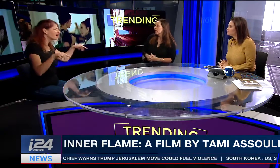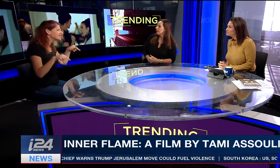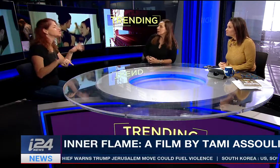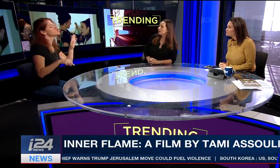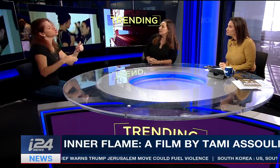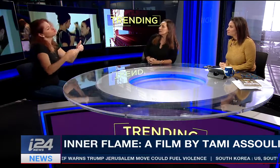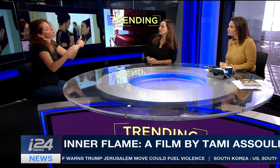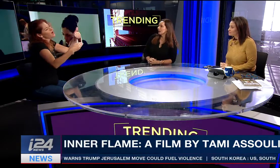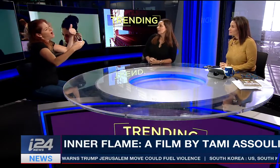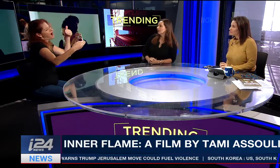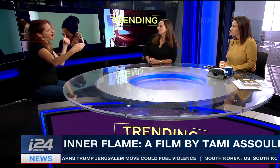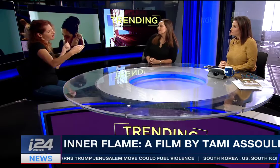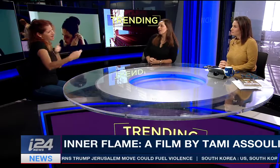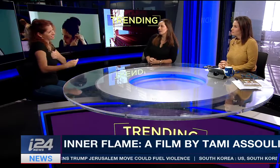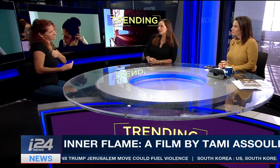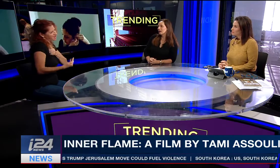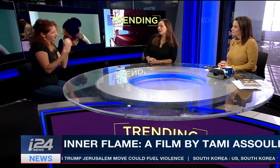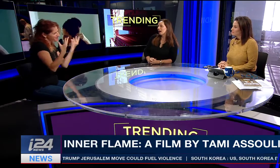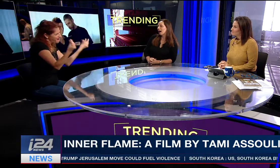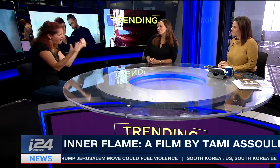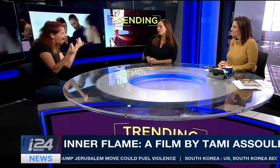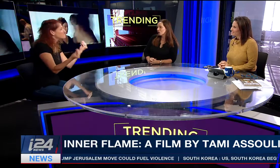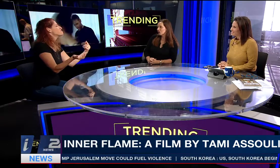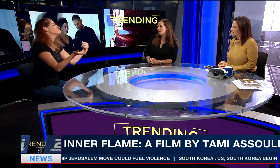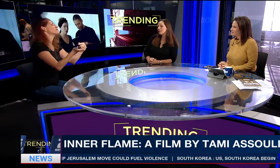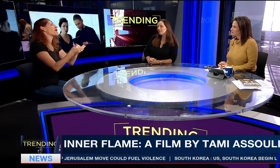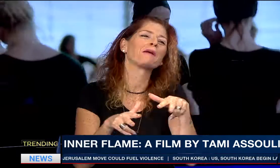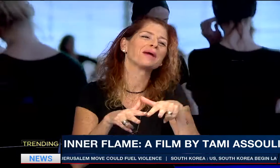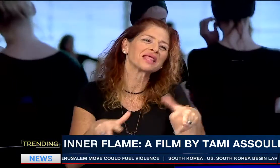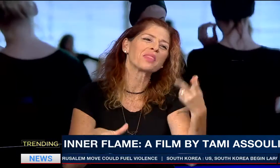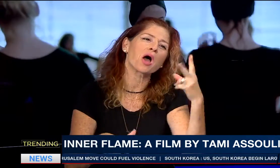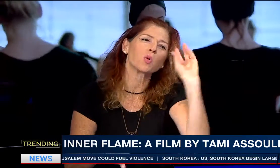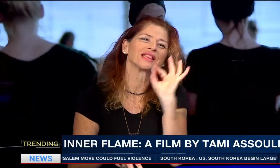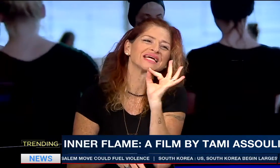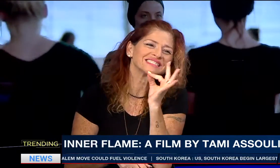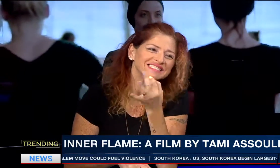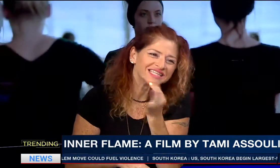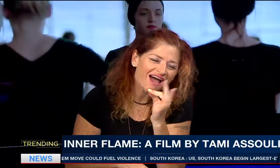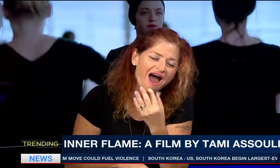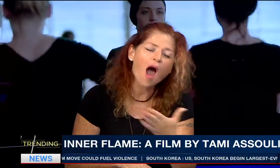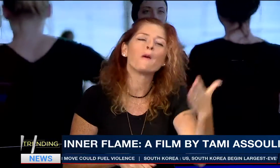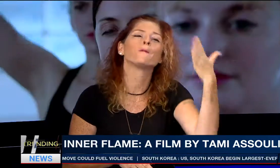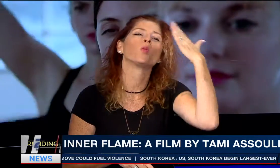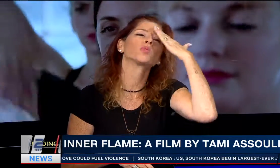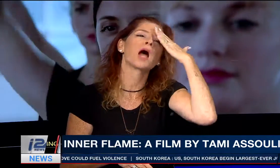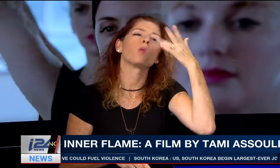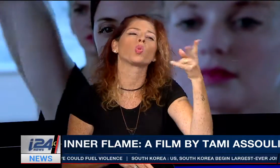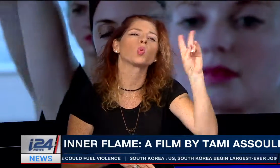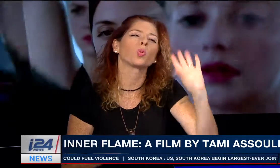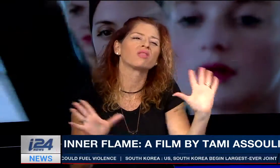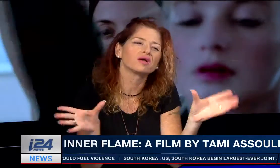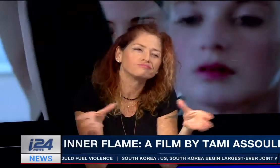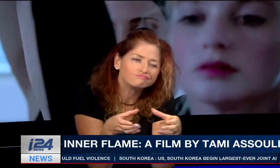Here in Israel, there is, unfortunately, there's still things that we have to do. We're still a young country.